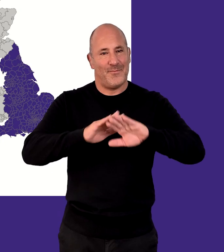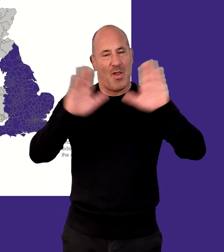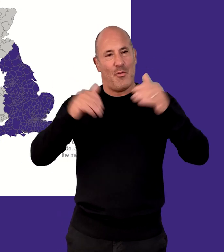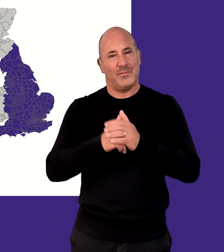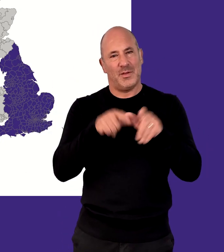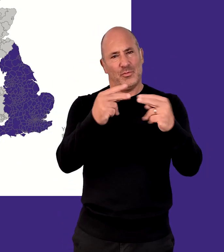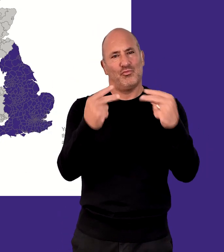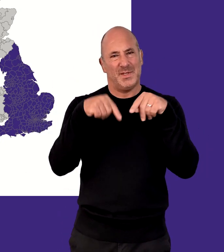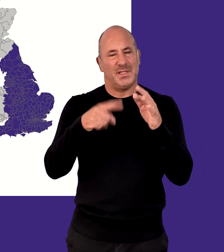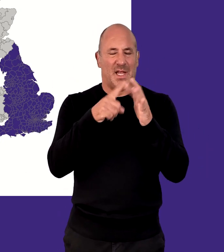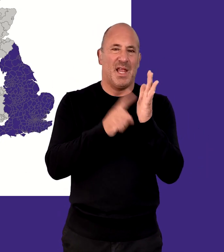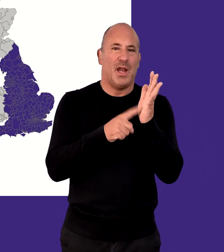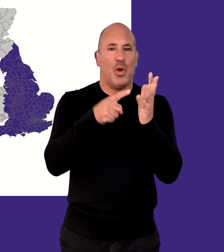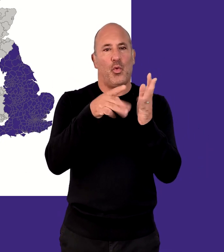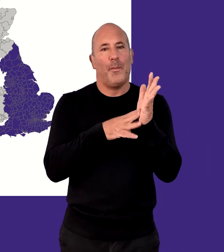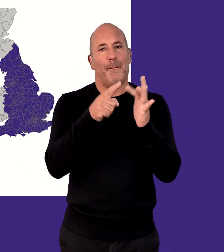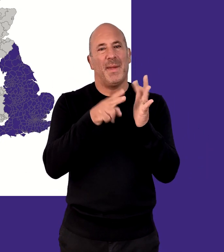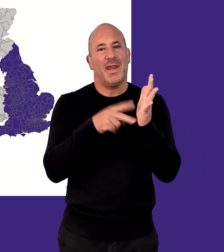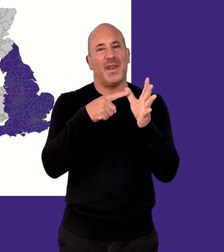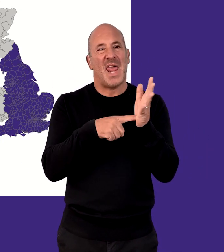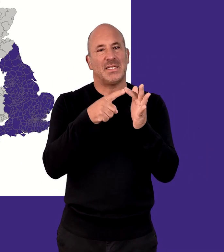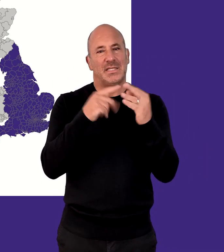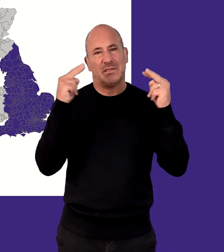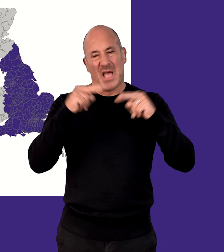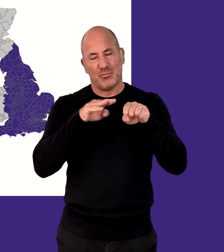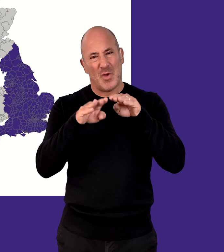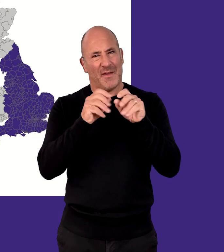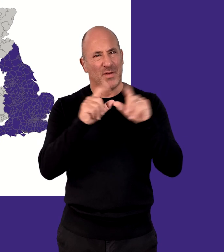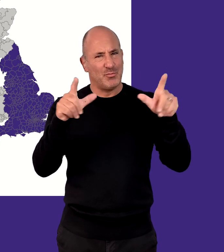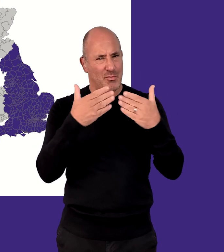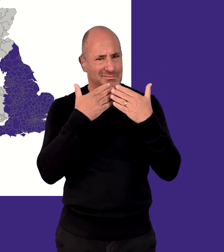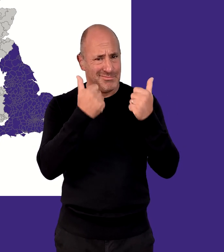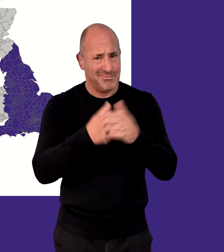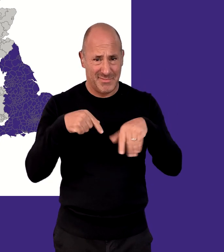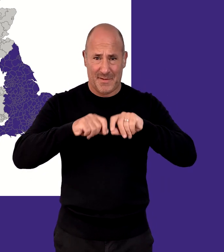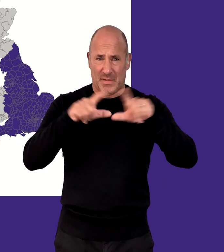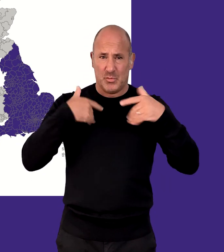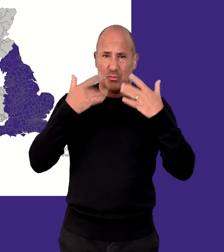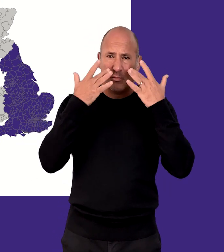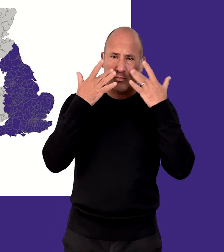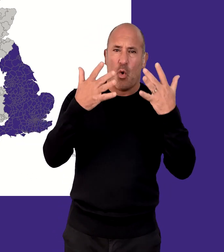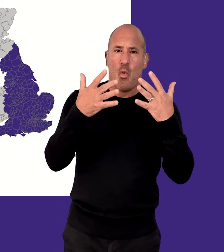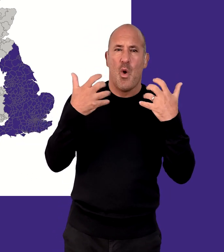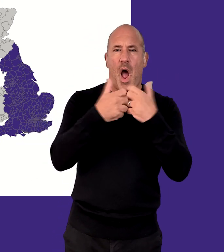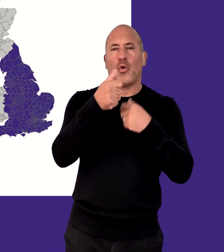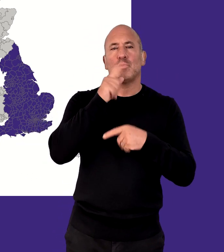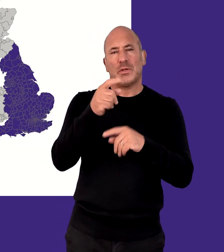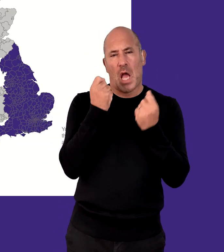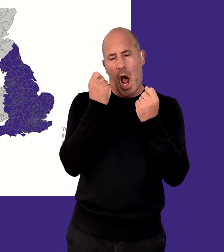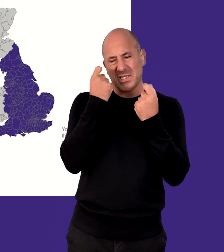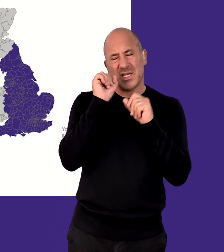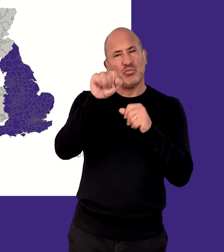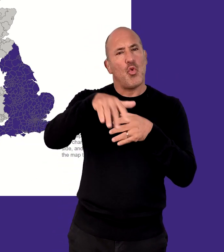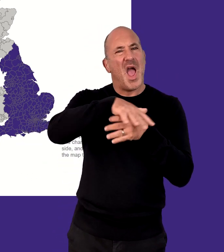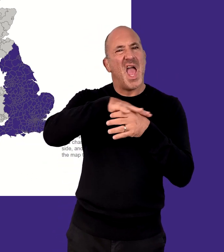Hello everyone, and thank you for listening to this Illuminate Insights training clip. In this video, I will be demonstrating an example use